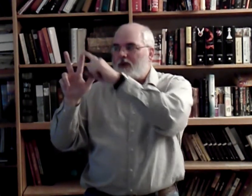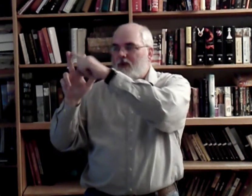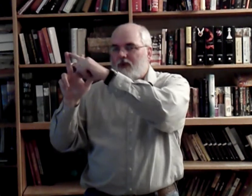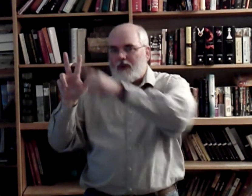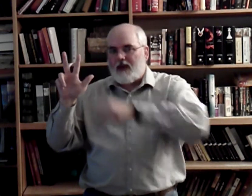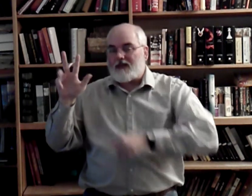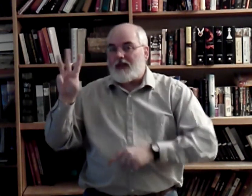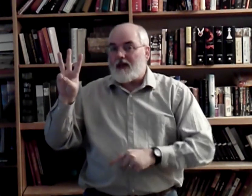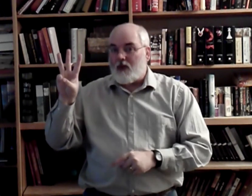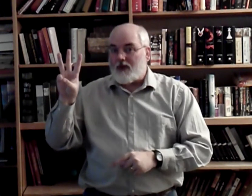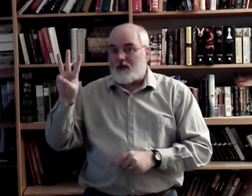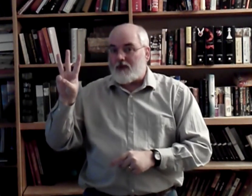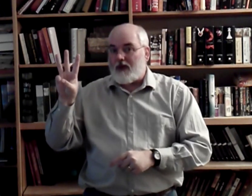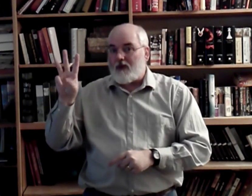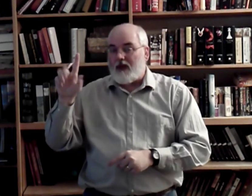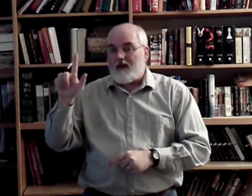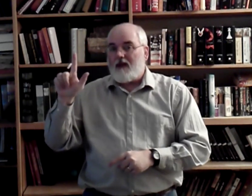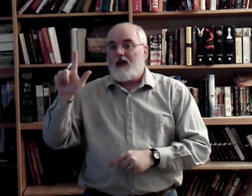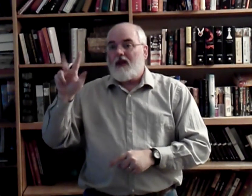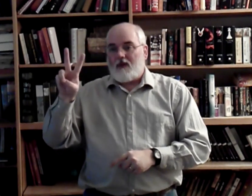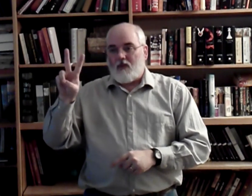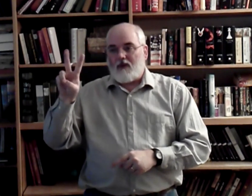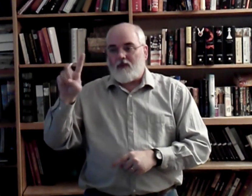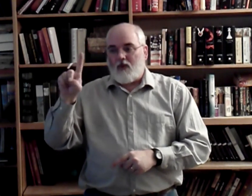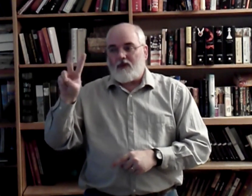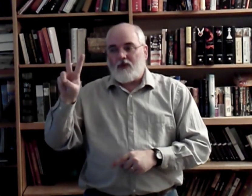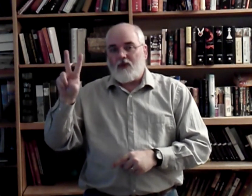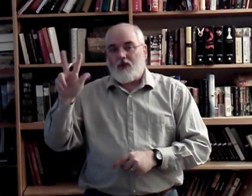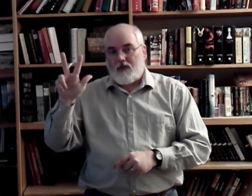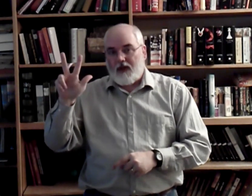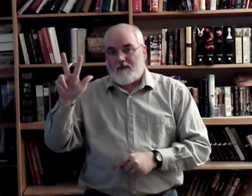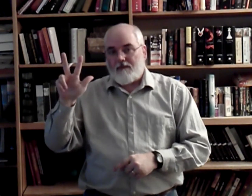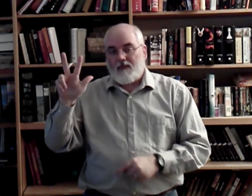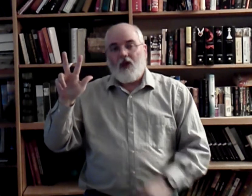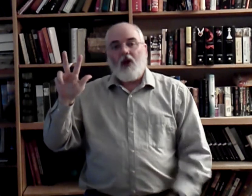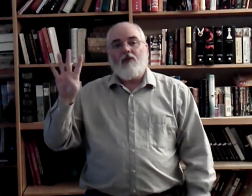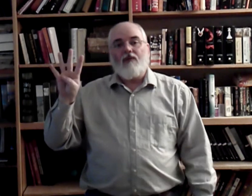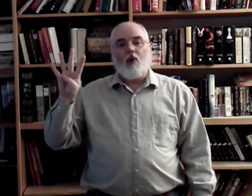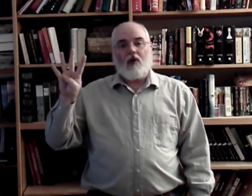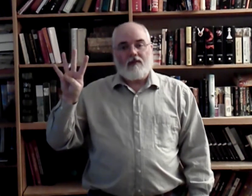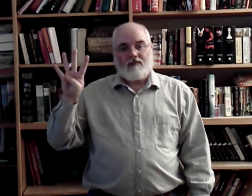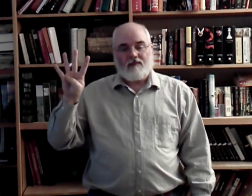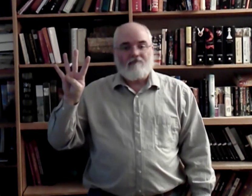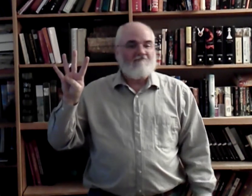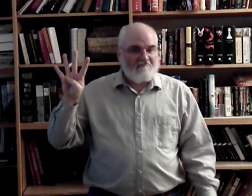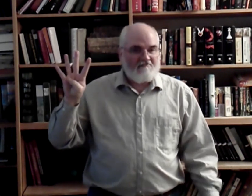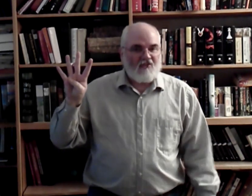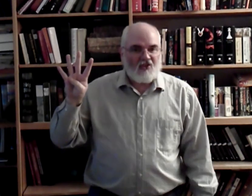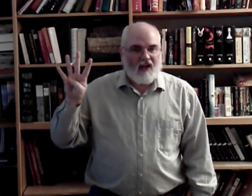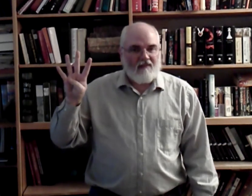-2-3 instead of 1-2-3, okay? 1-2-3. 4. Looks right.